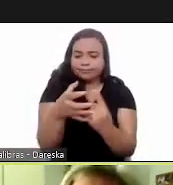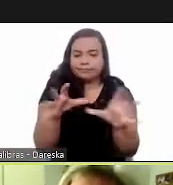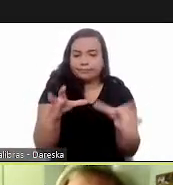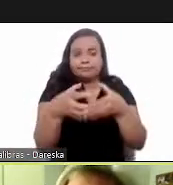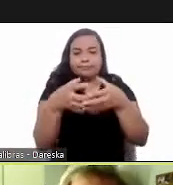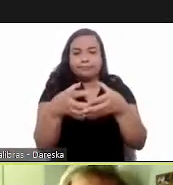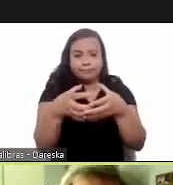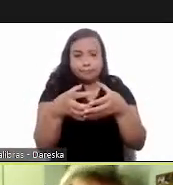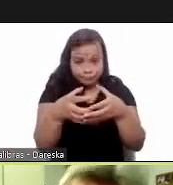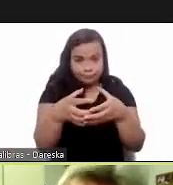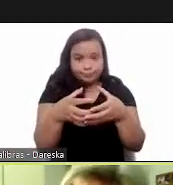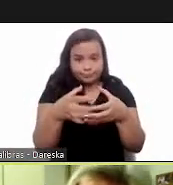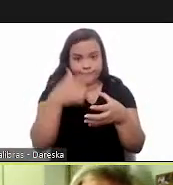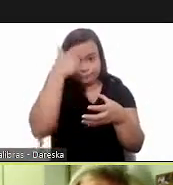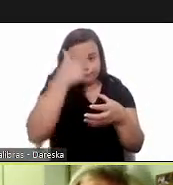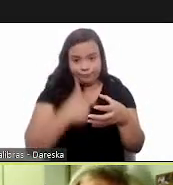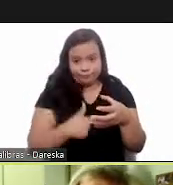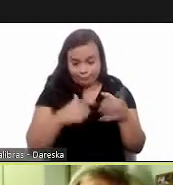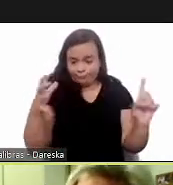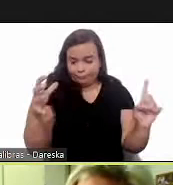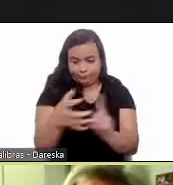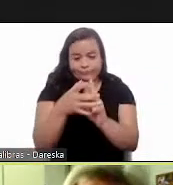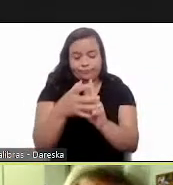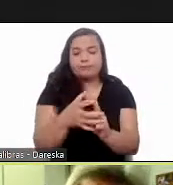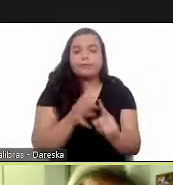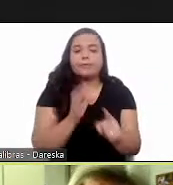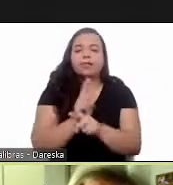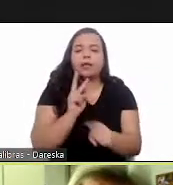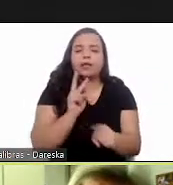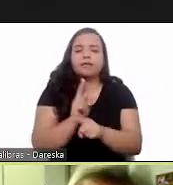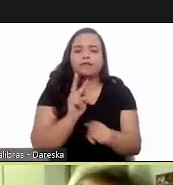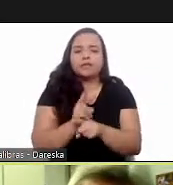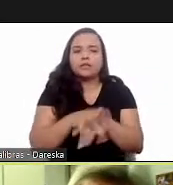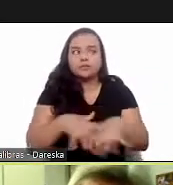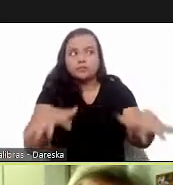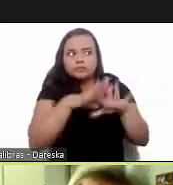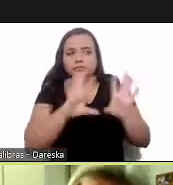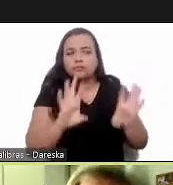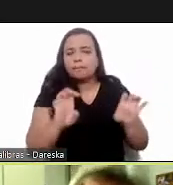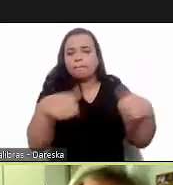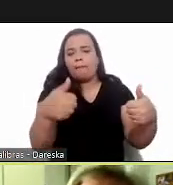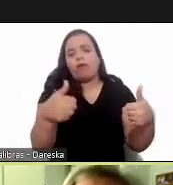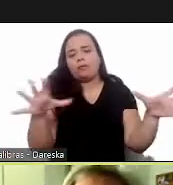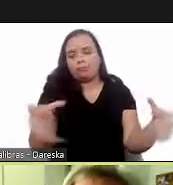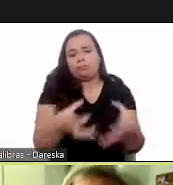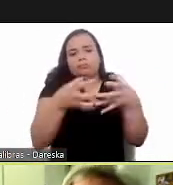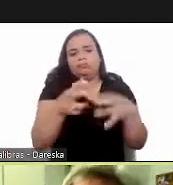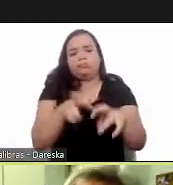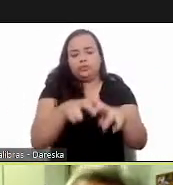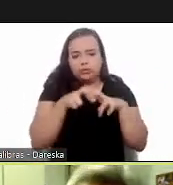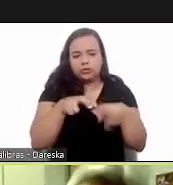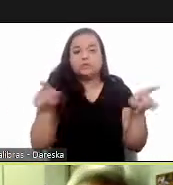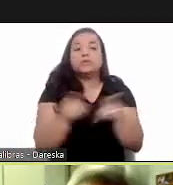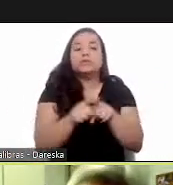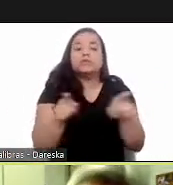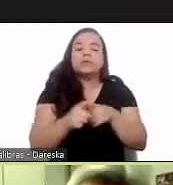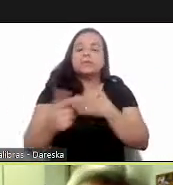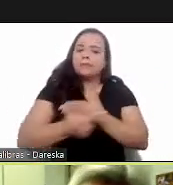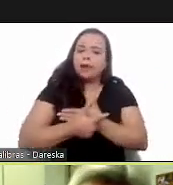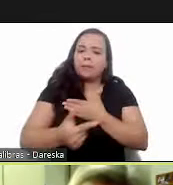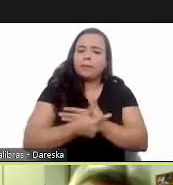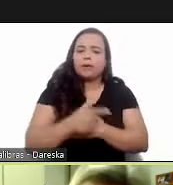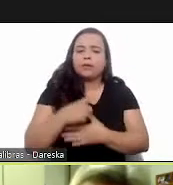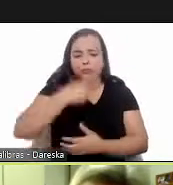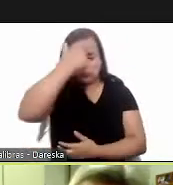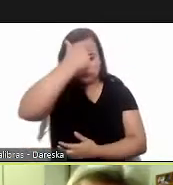and the definition of the collective subject defending a common good common purpose a cause transcending